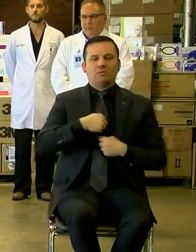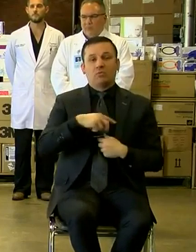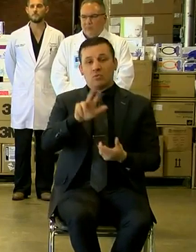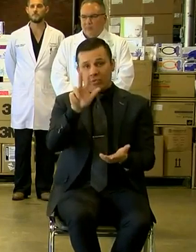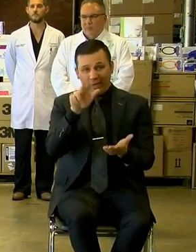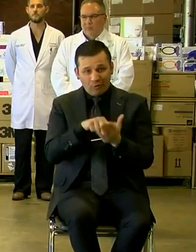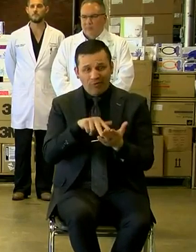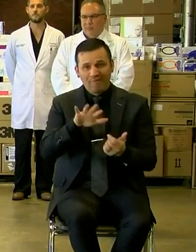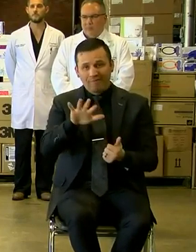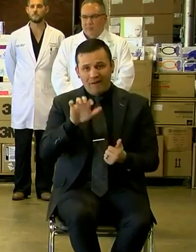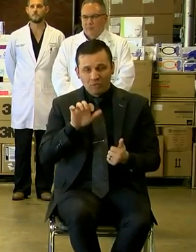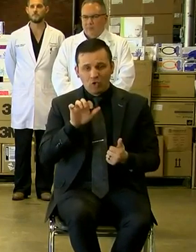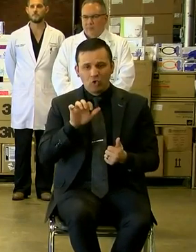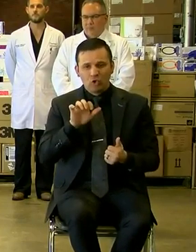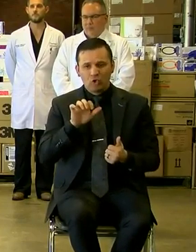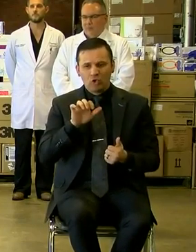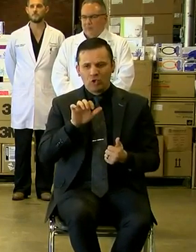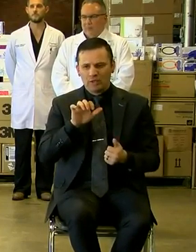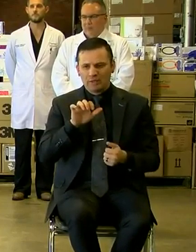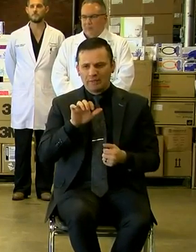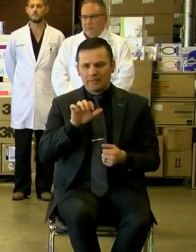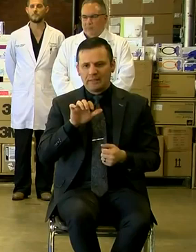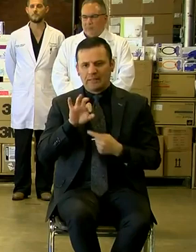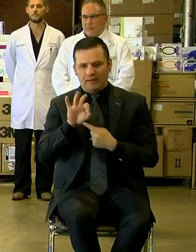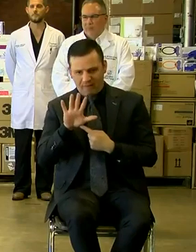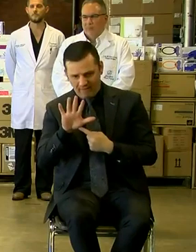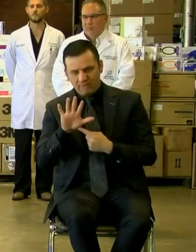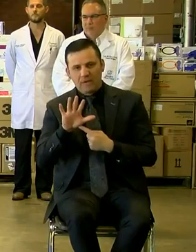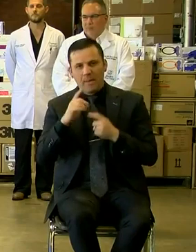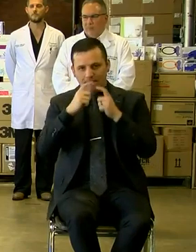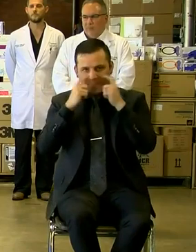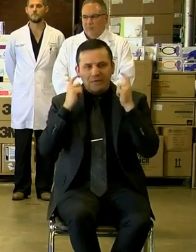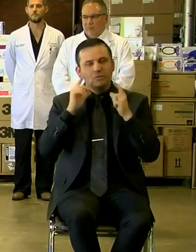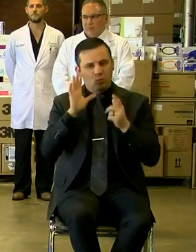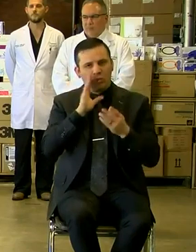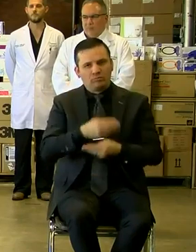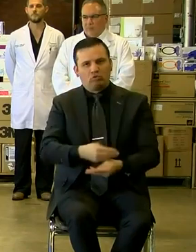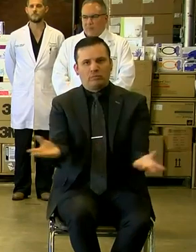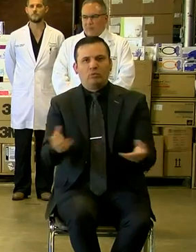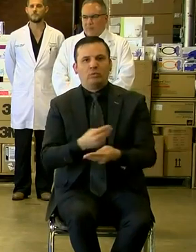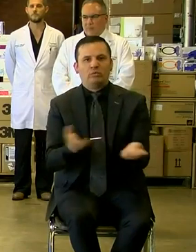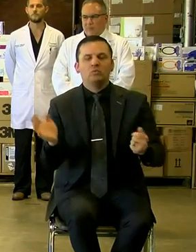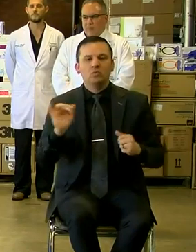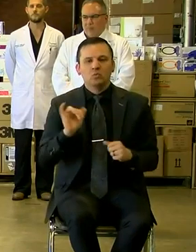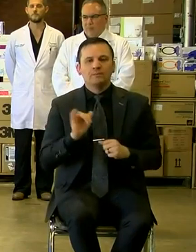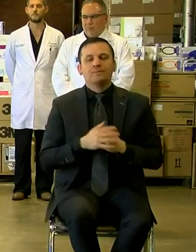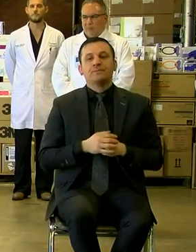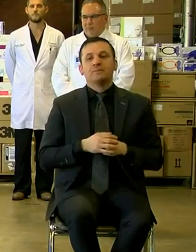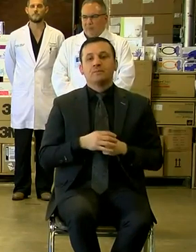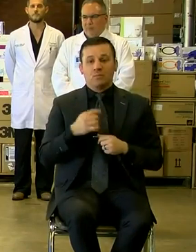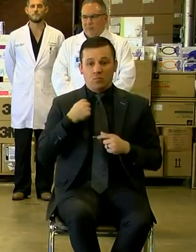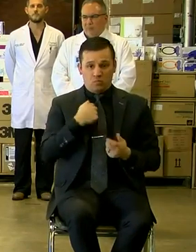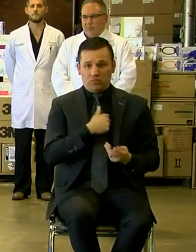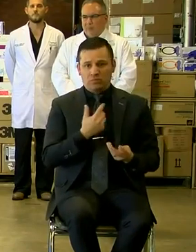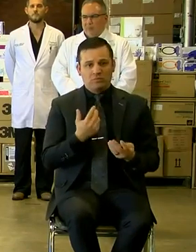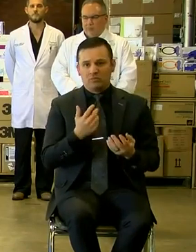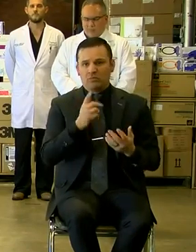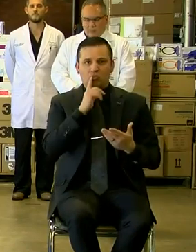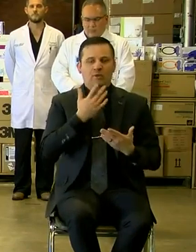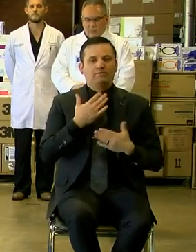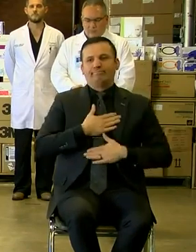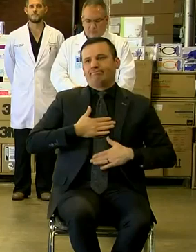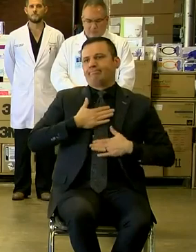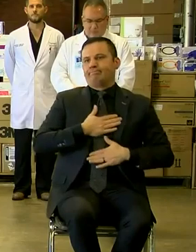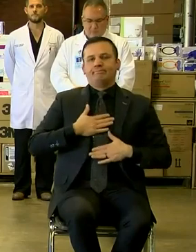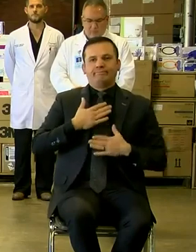N95 masks to be distributed. Now, we're so pleased